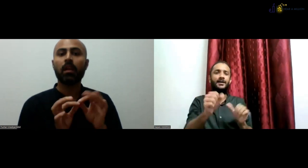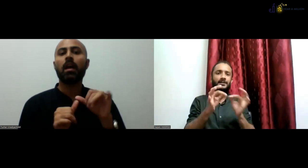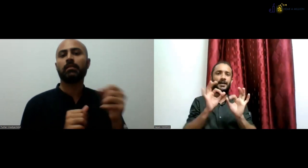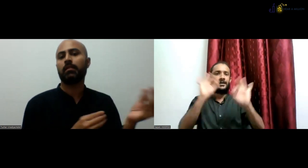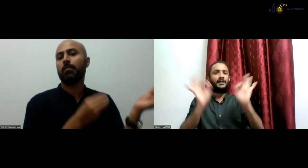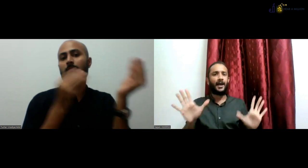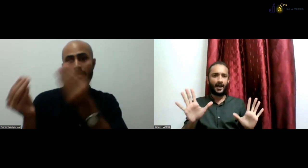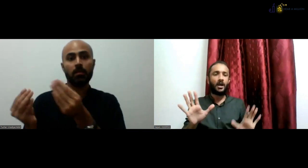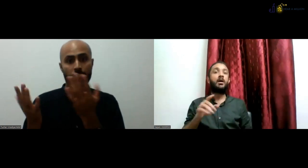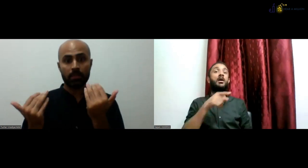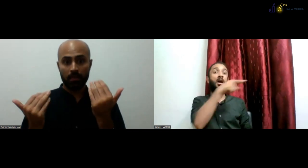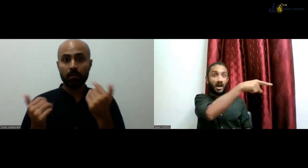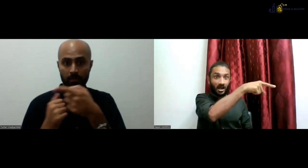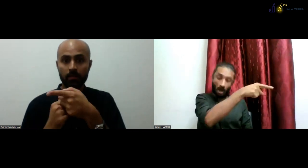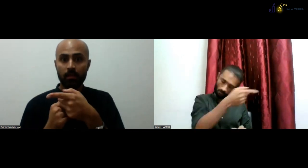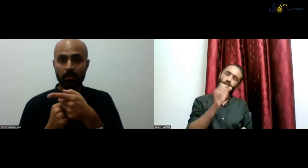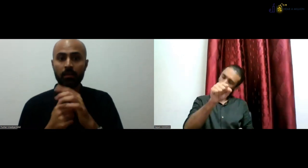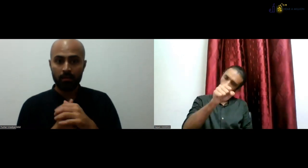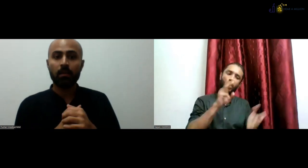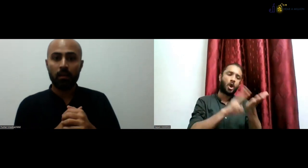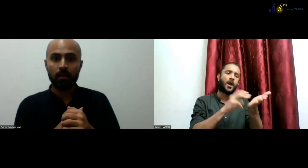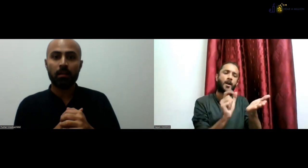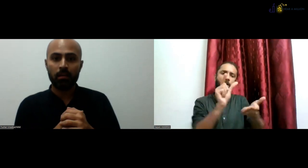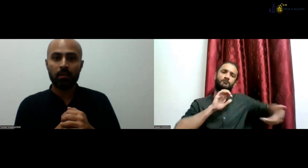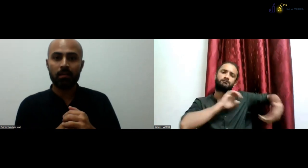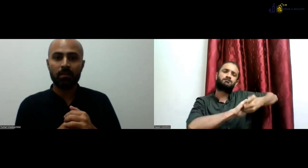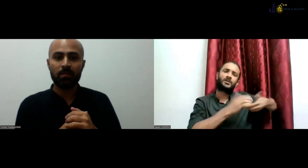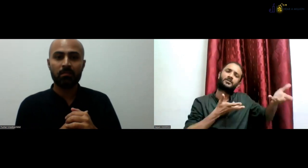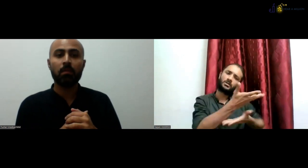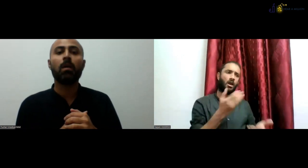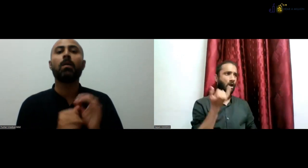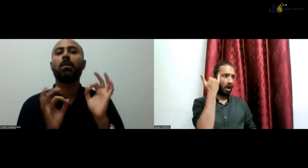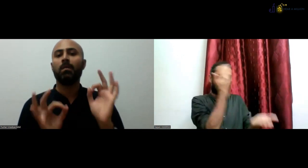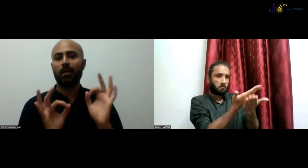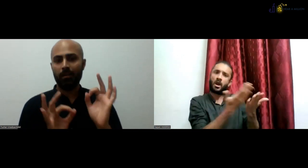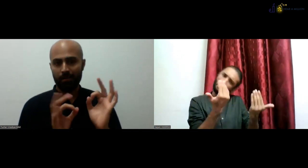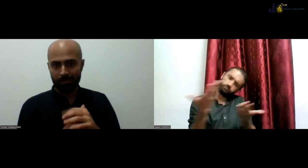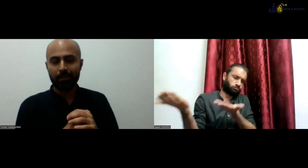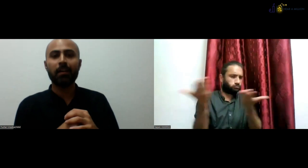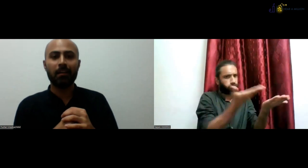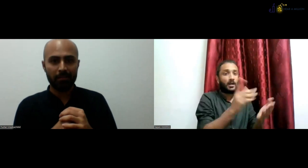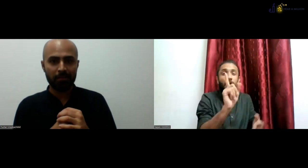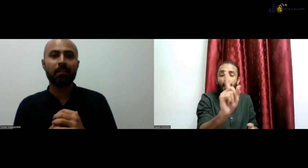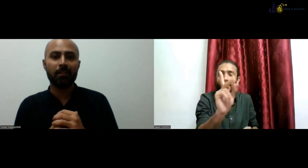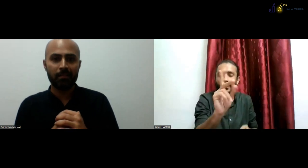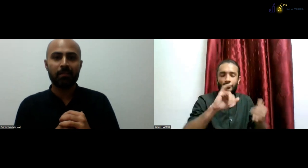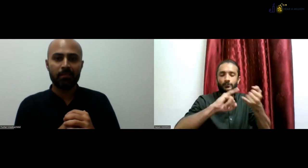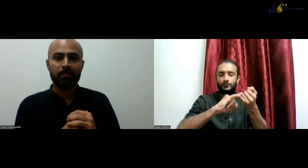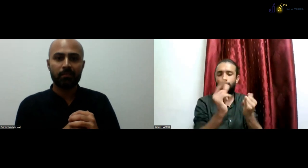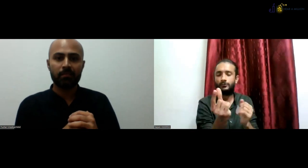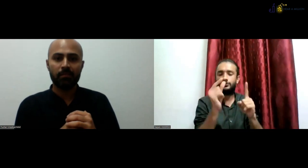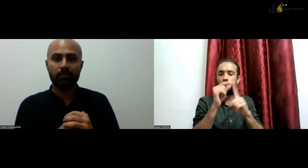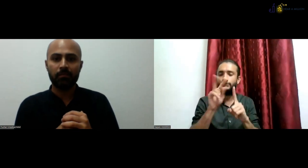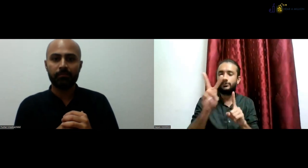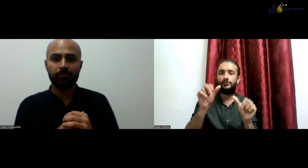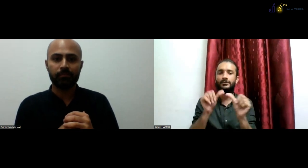What we are talking about is that we have interpreters who can go there and study. But HWS PHI has collaborated with